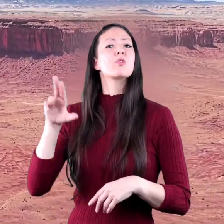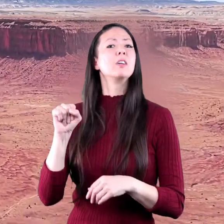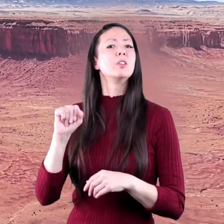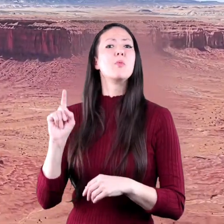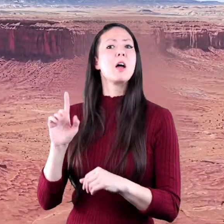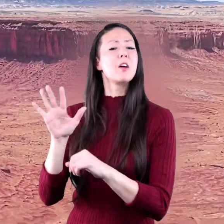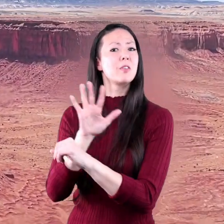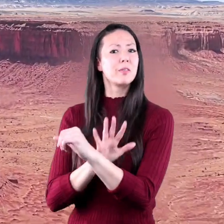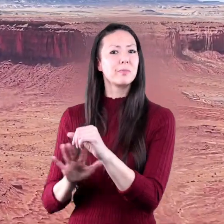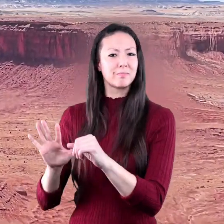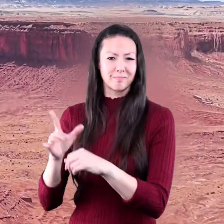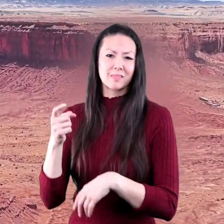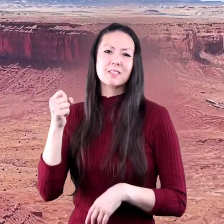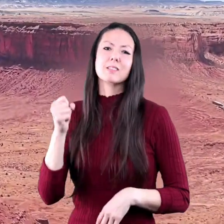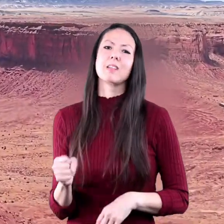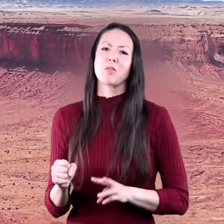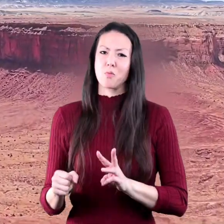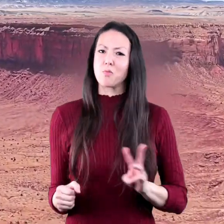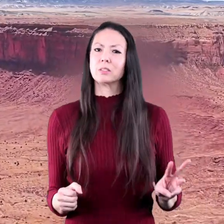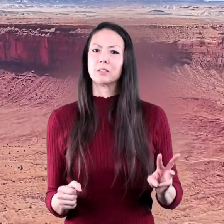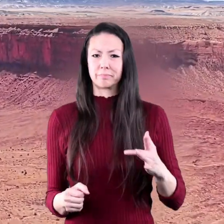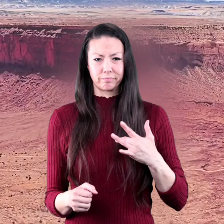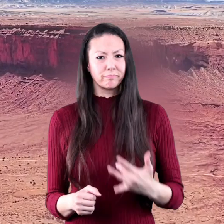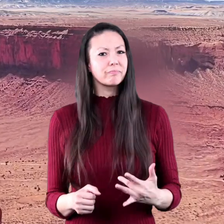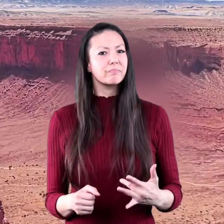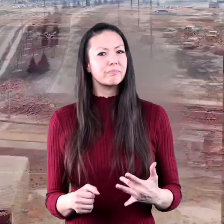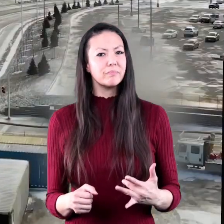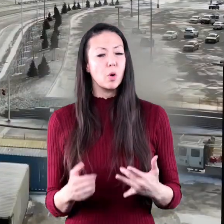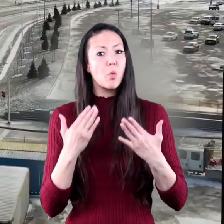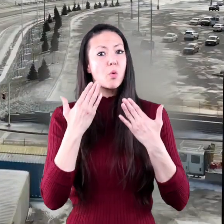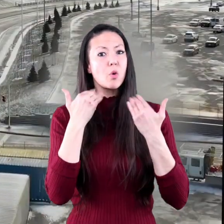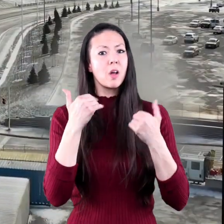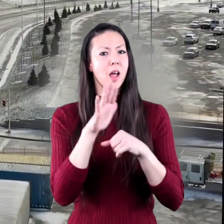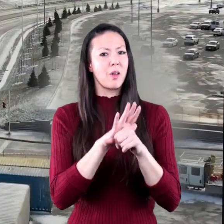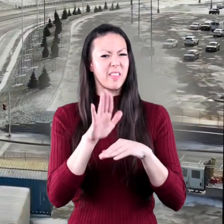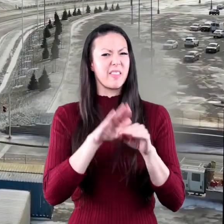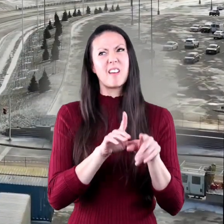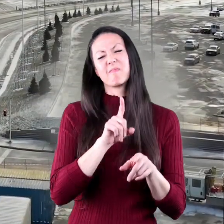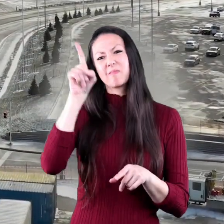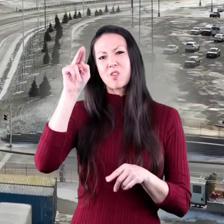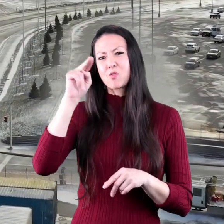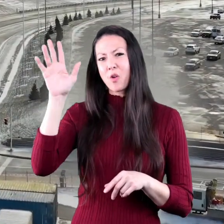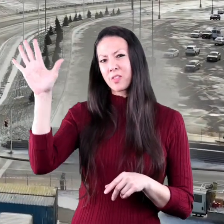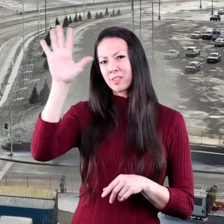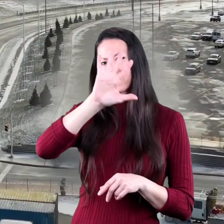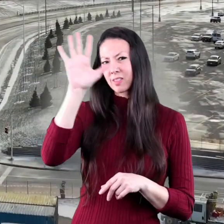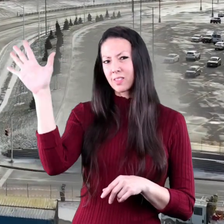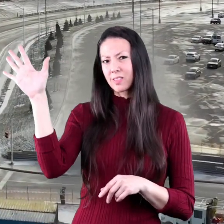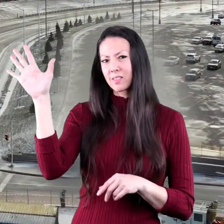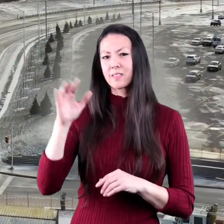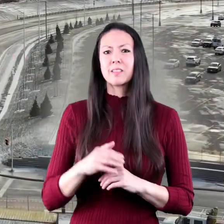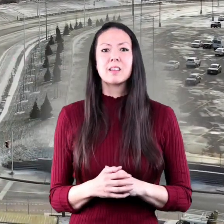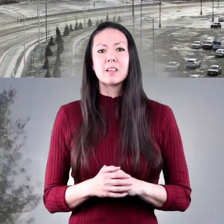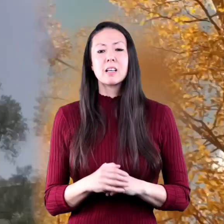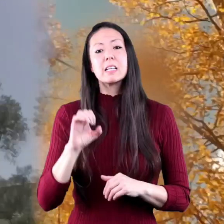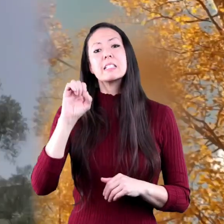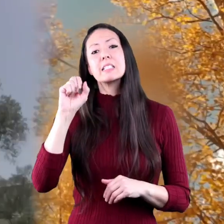the United States are in the southwest, and the cooler areas are in the north. Seasons